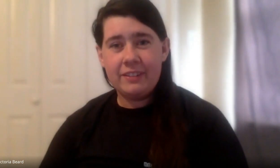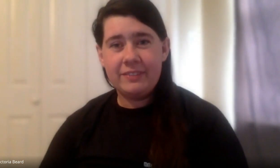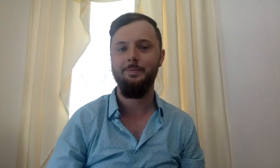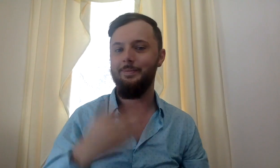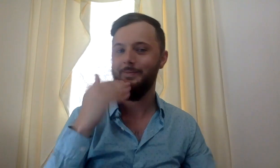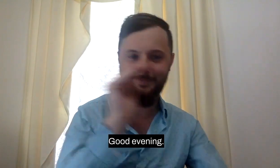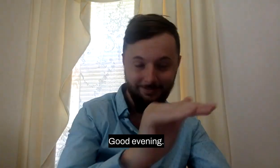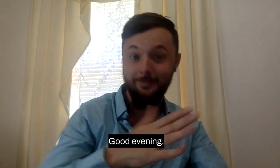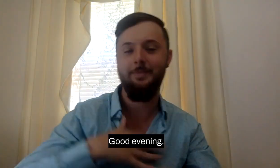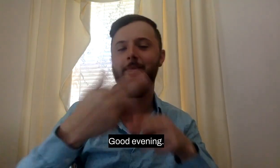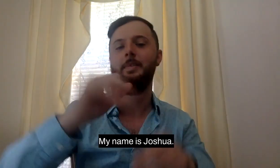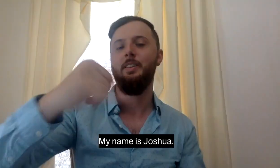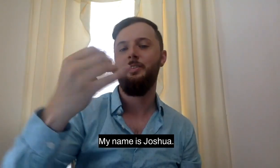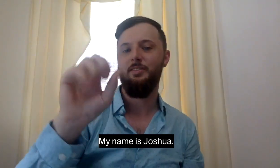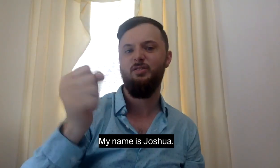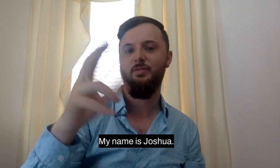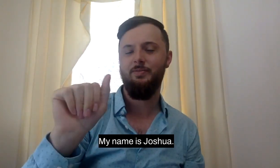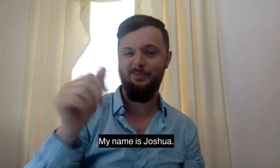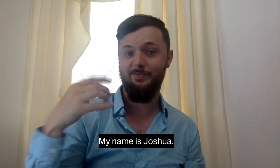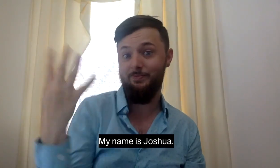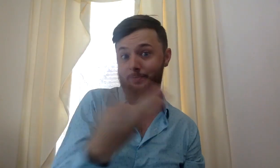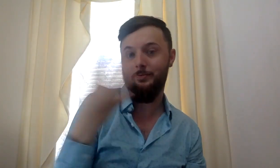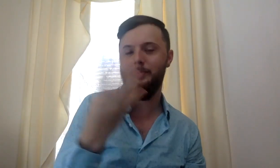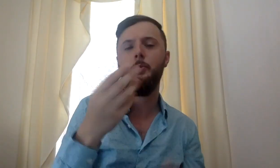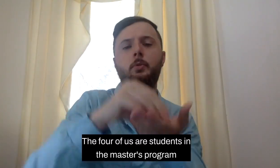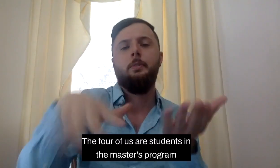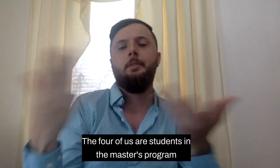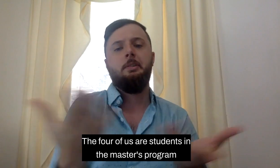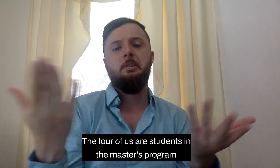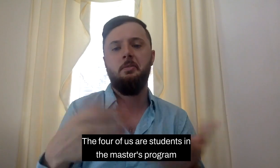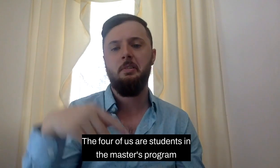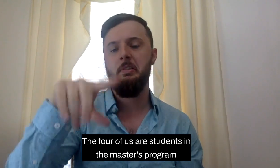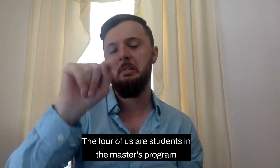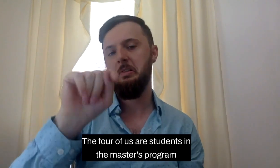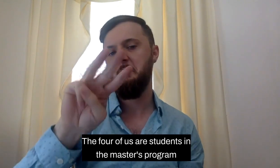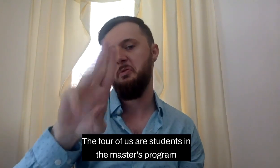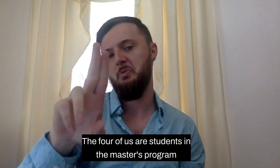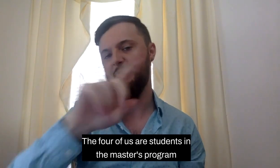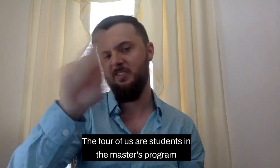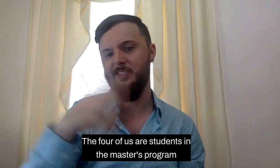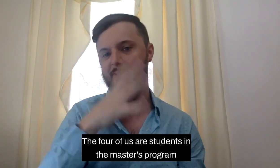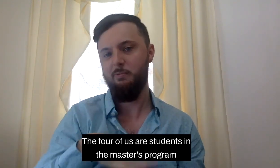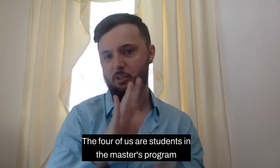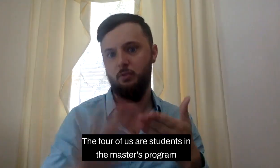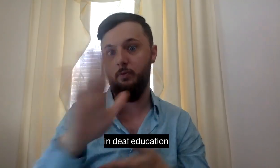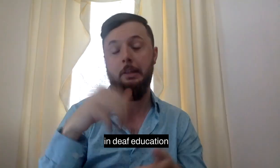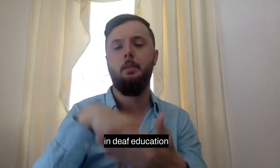Good evening my name is Joshua. The four of us are students in the master's program in deaf